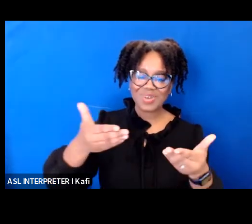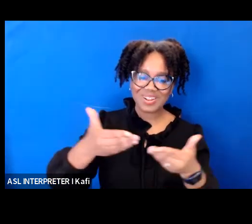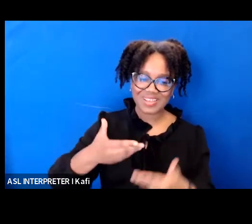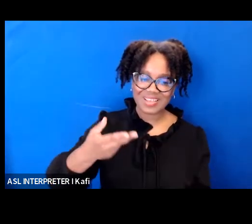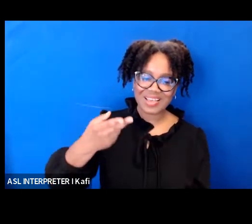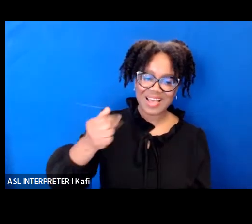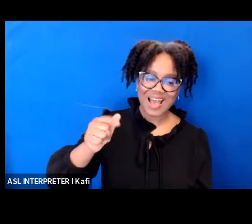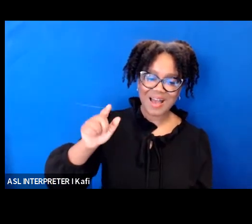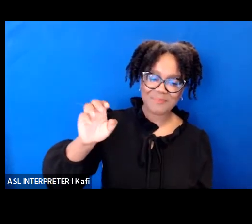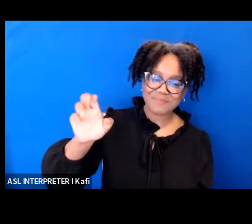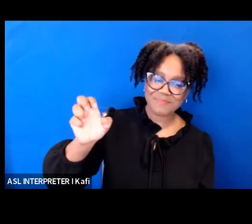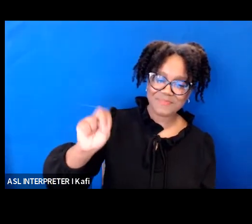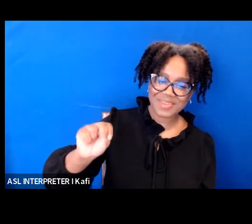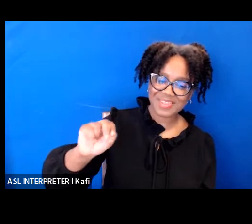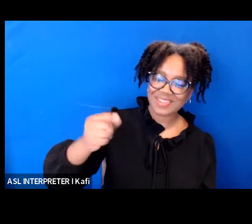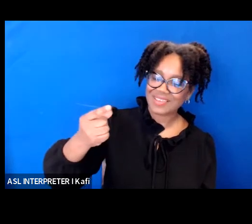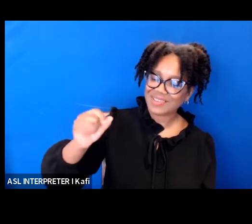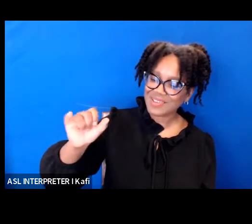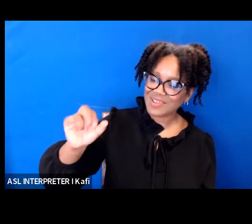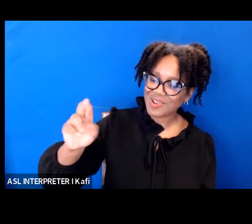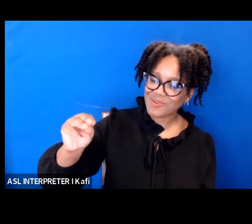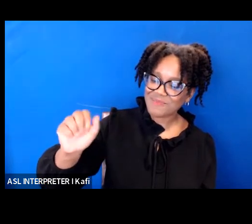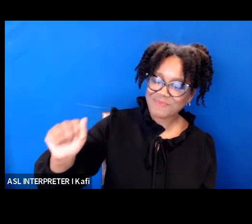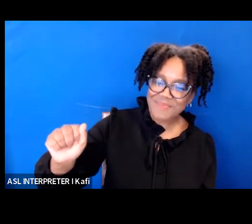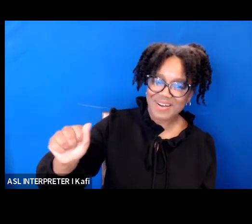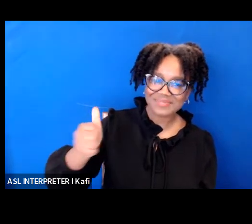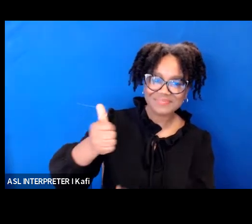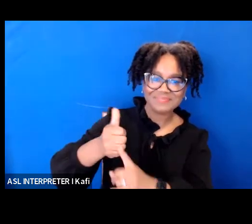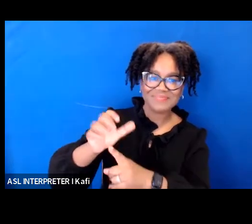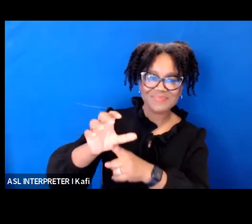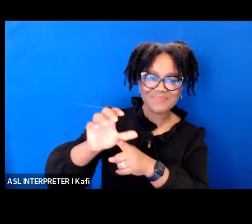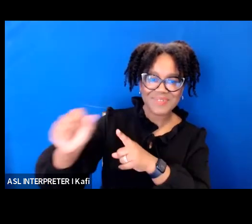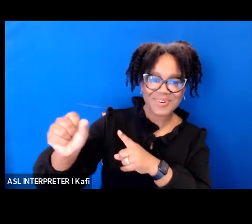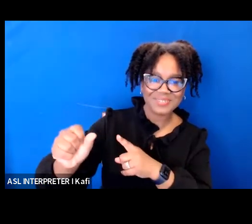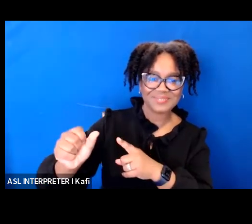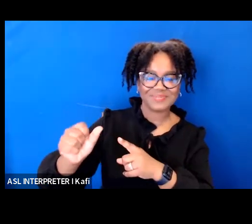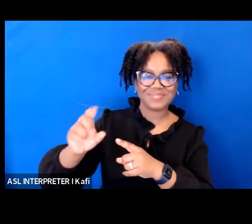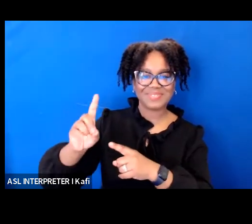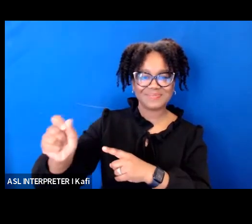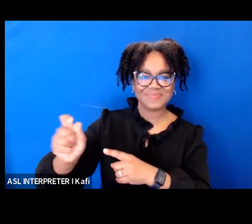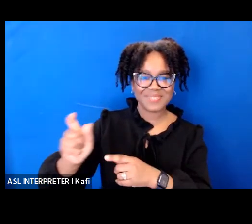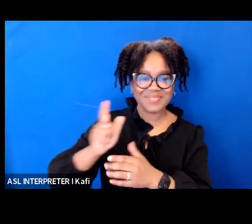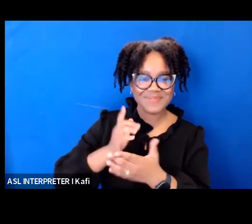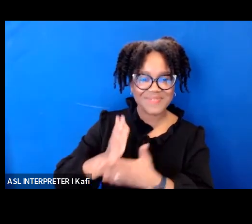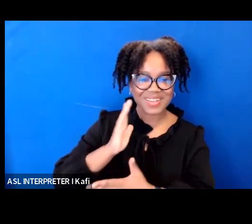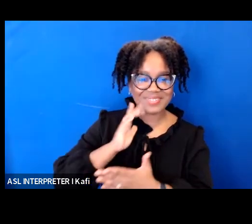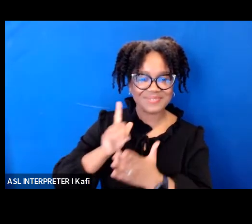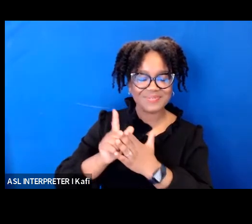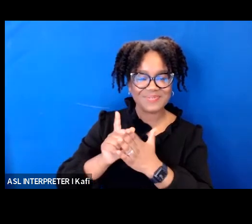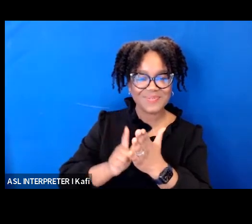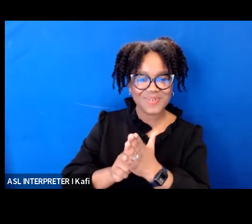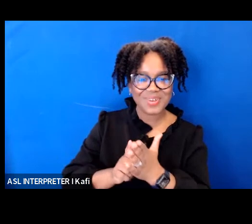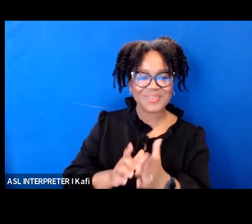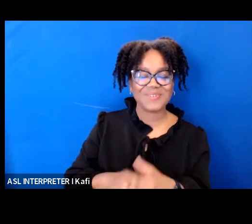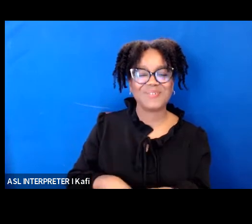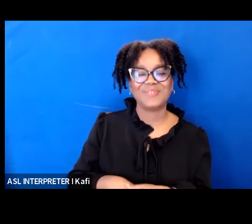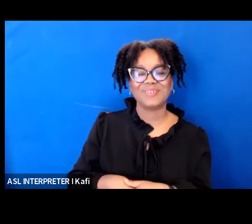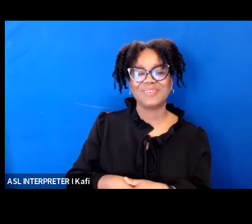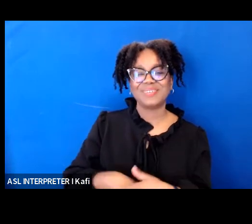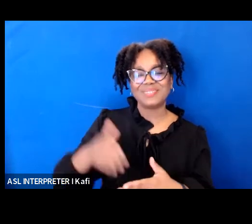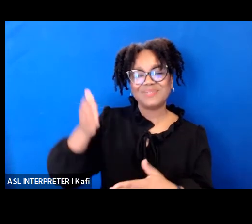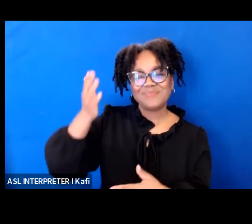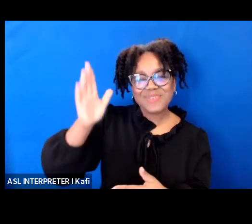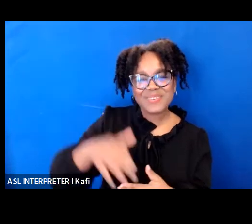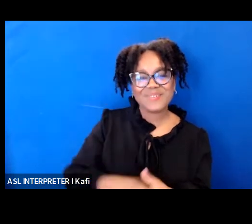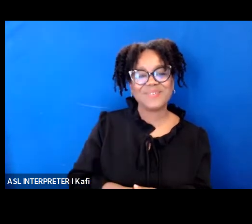and alumni of harvard so haban i'm i'm working on bringing you to the stage